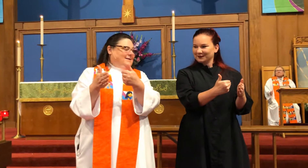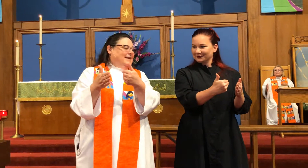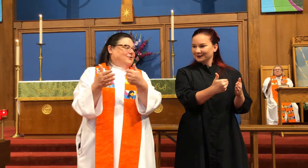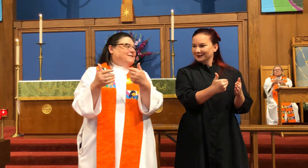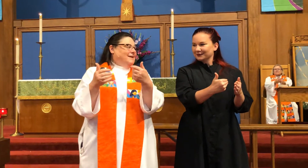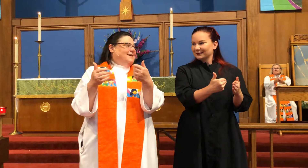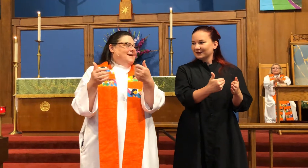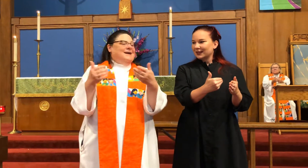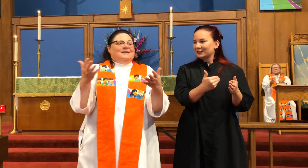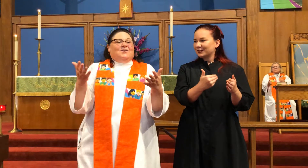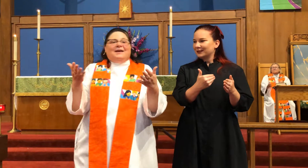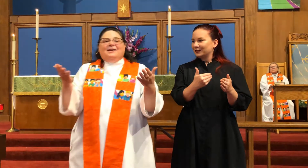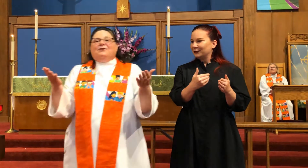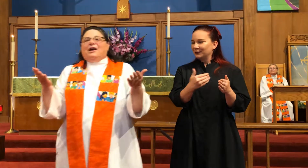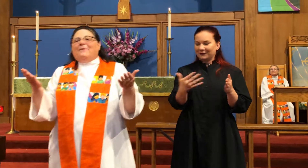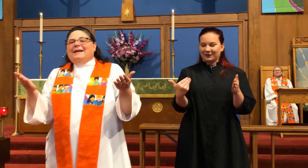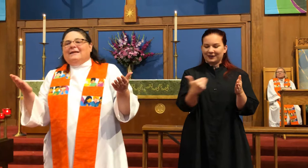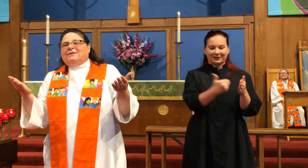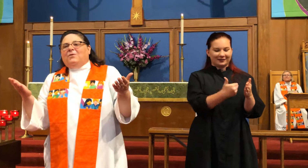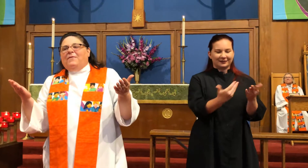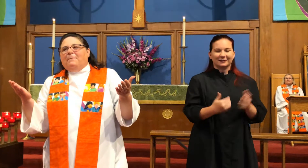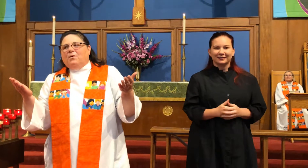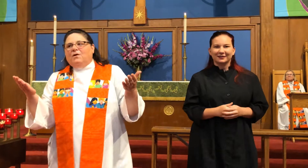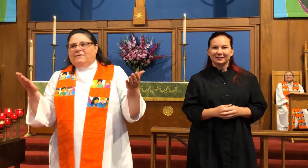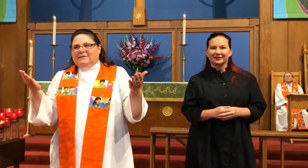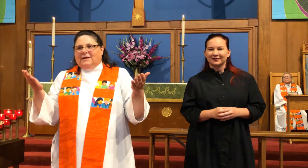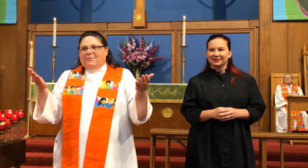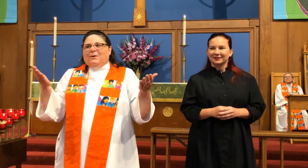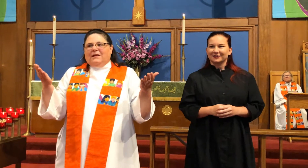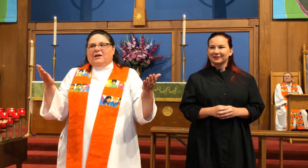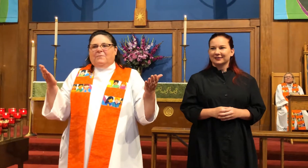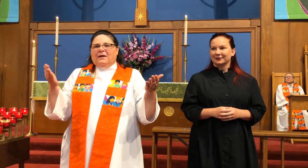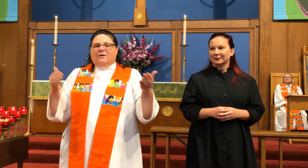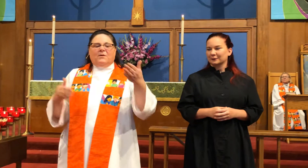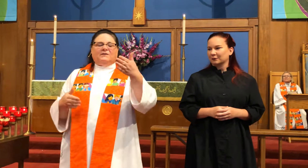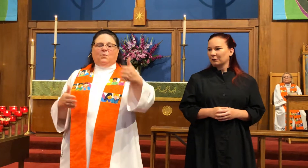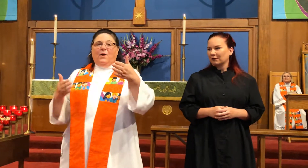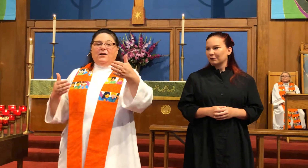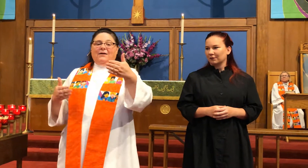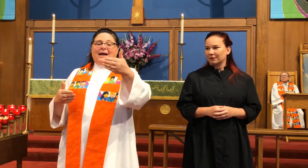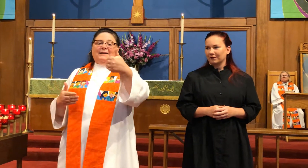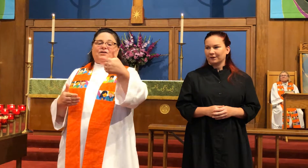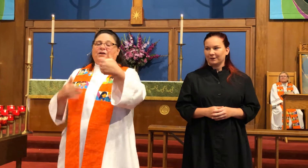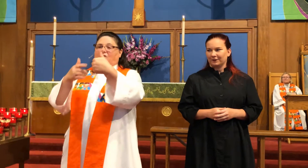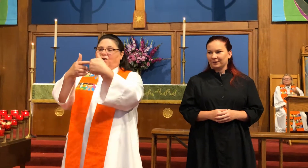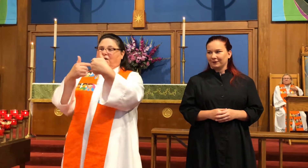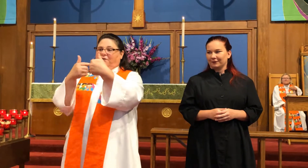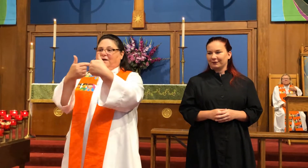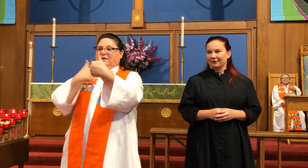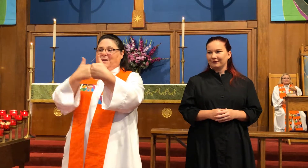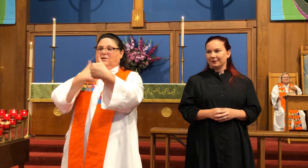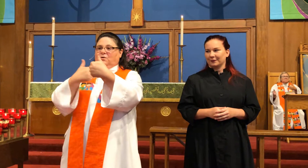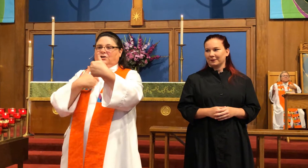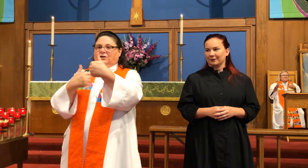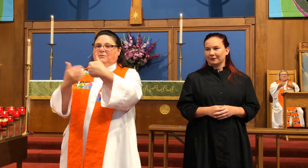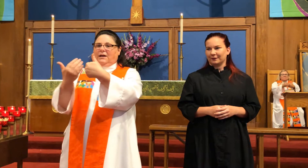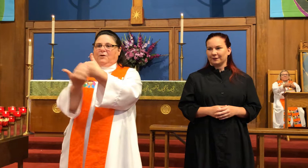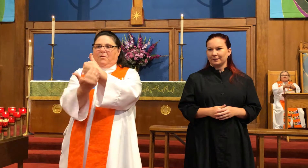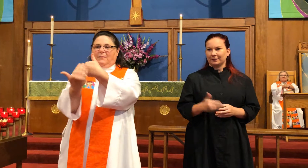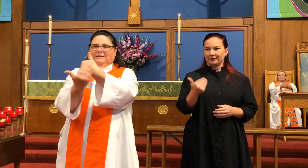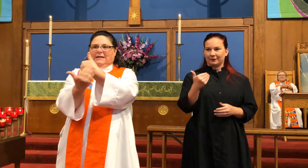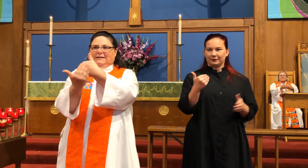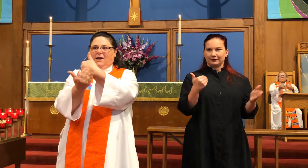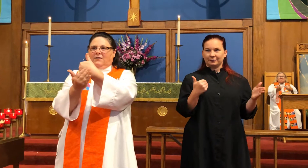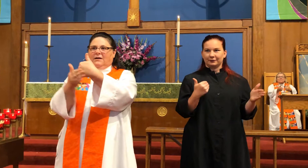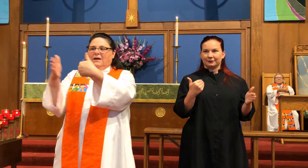that way. Interesting. So your dominant hand is the one that moves, but it really could be either one. So one of your hands, you're going to clip your fingers back towards you